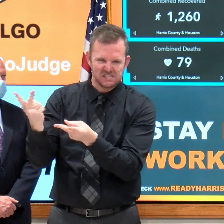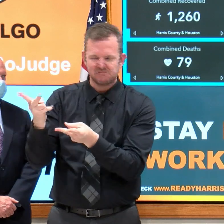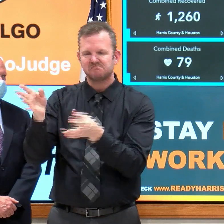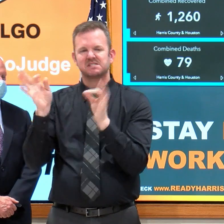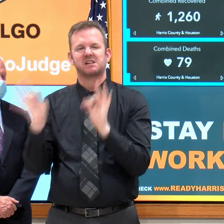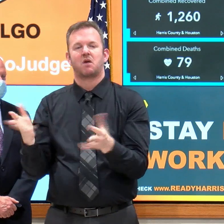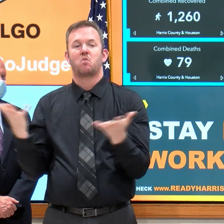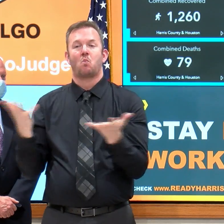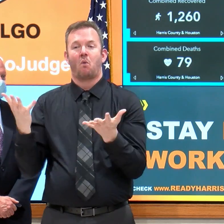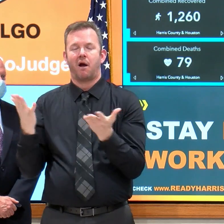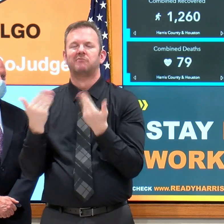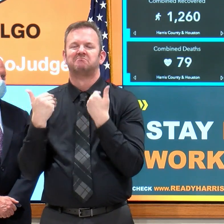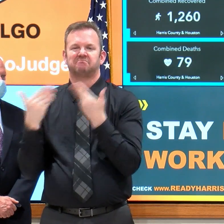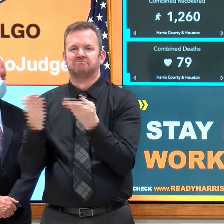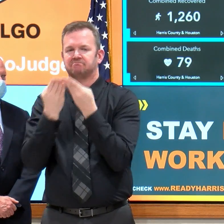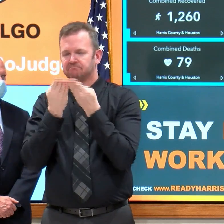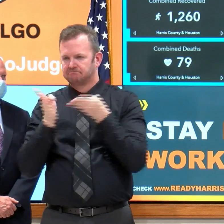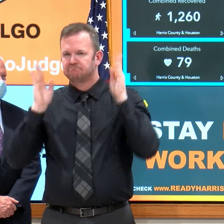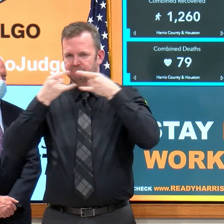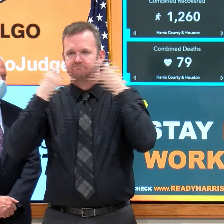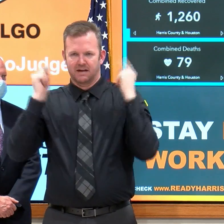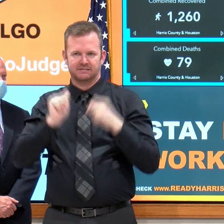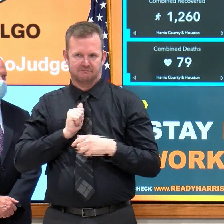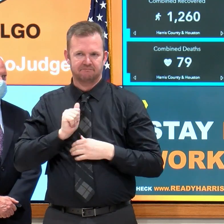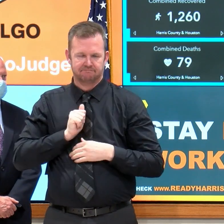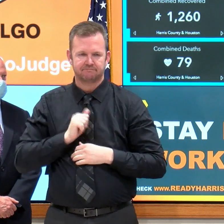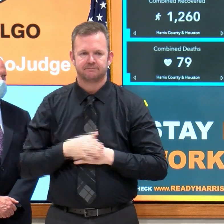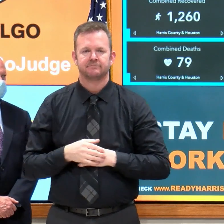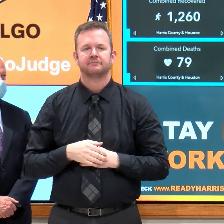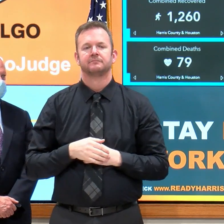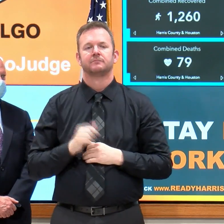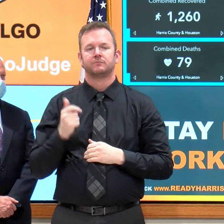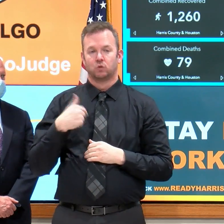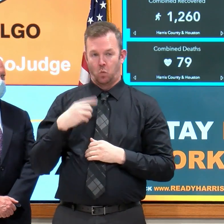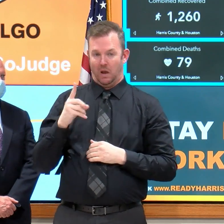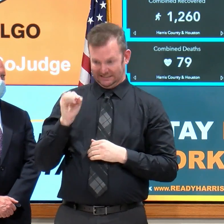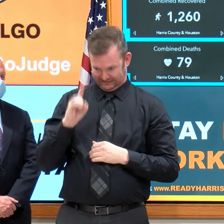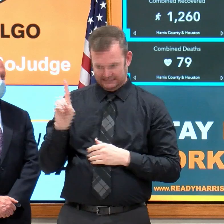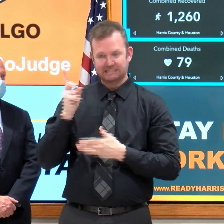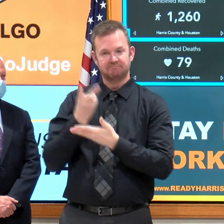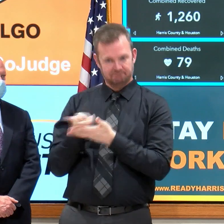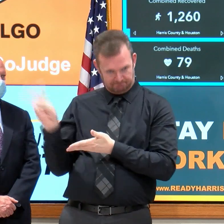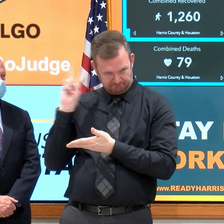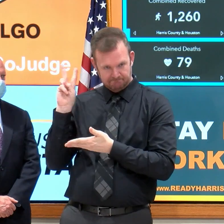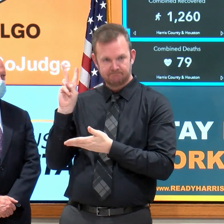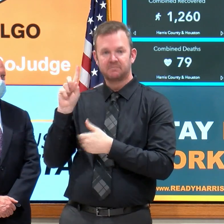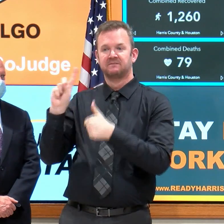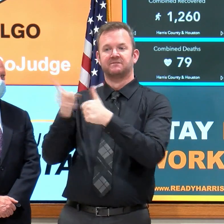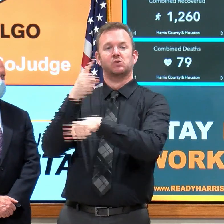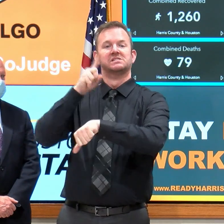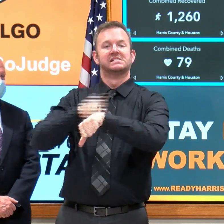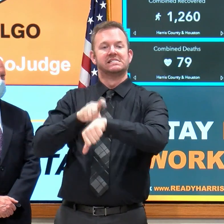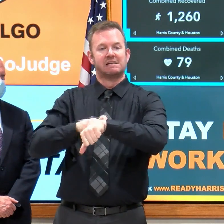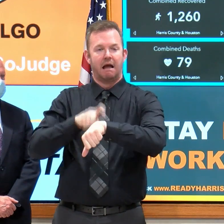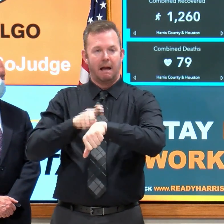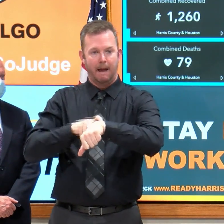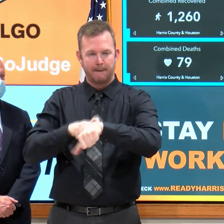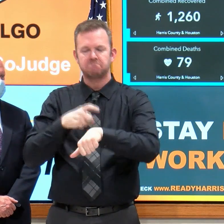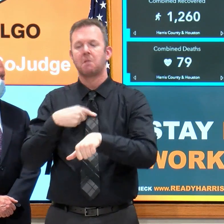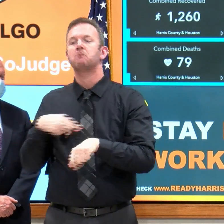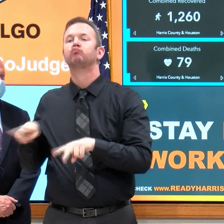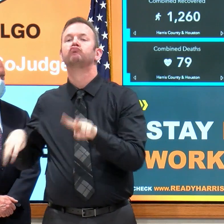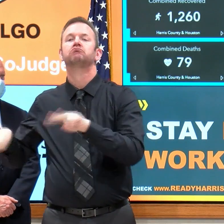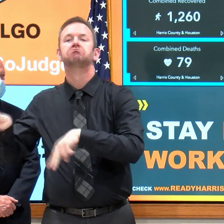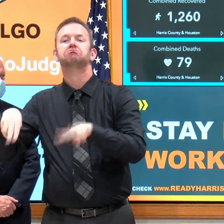a public setting. And this is especially so when you're around other people. It's one thing when you're by yourself, but when you're in public